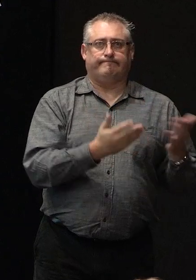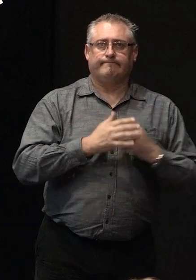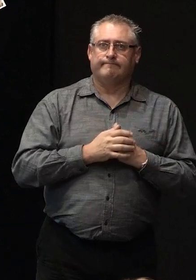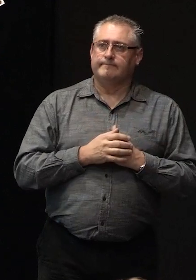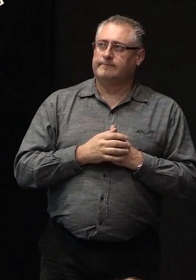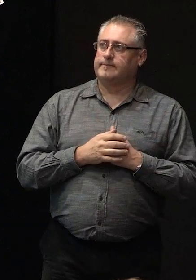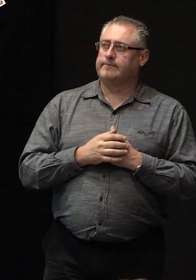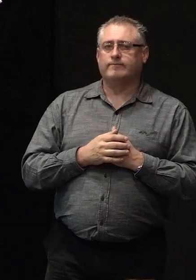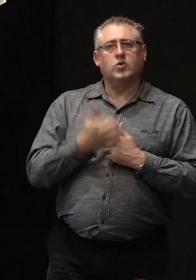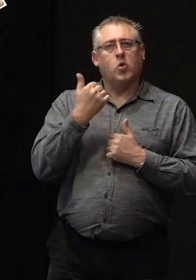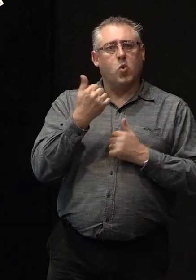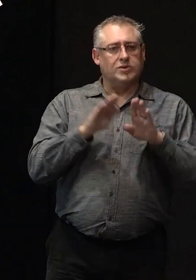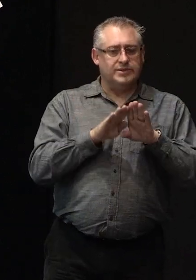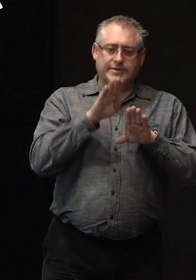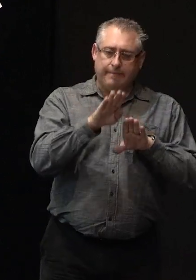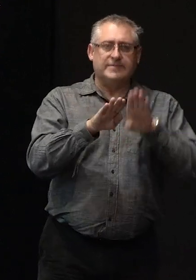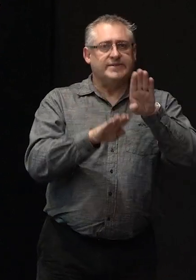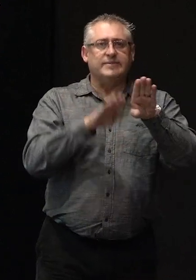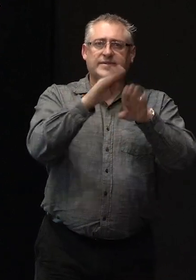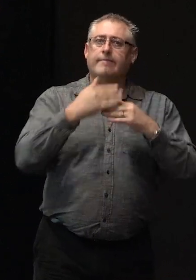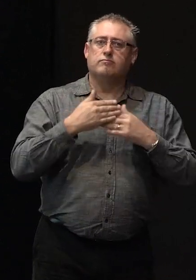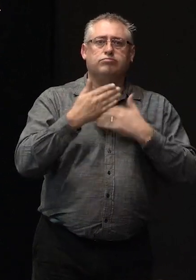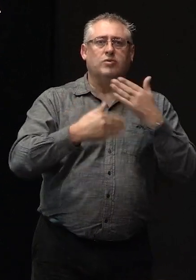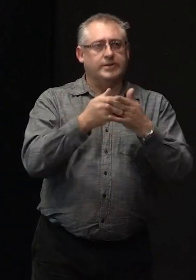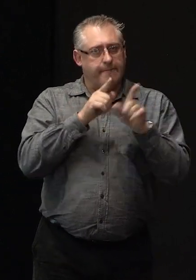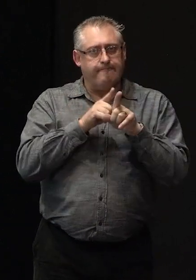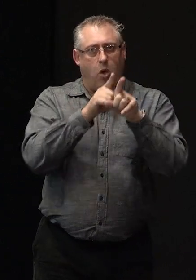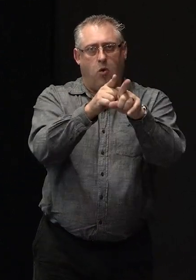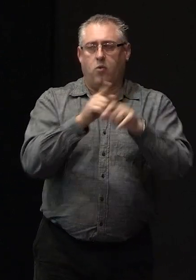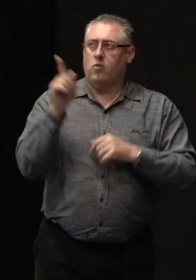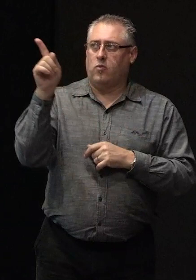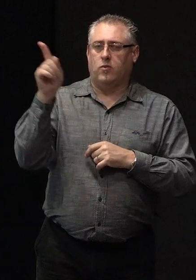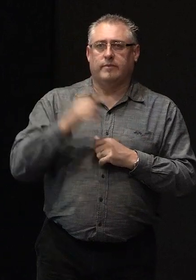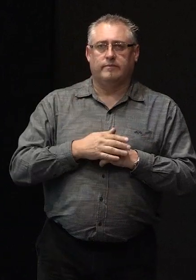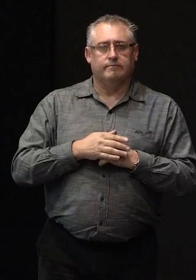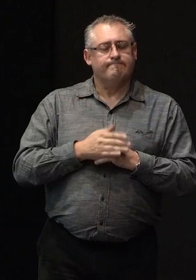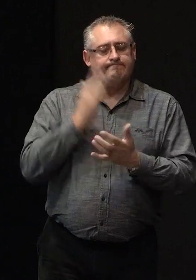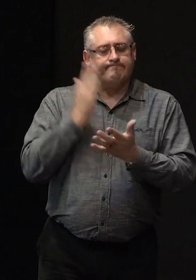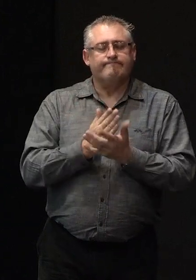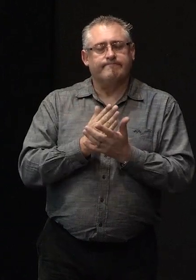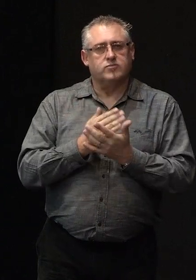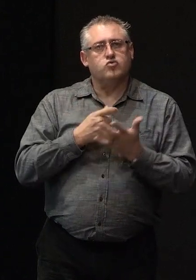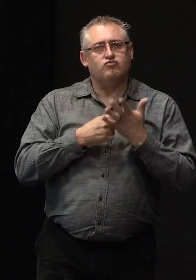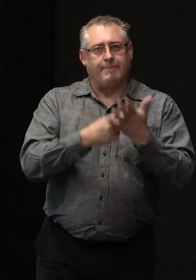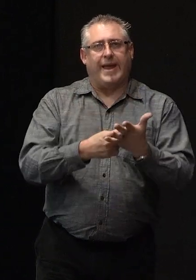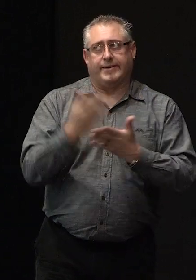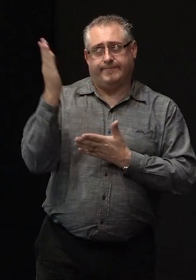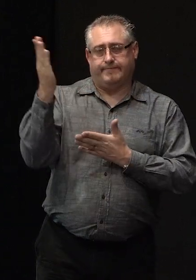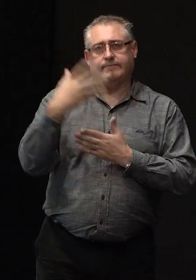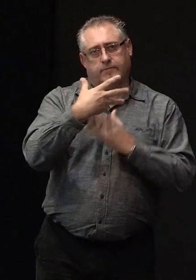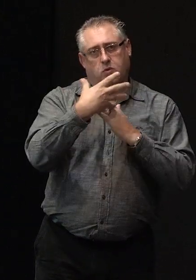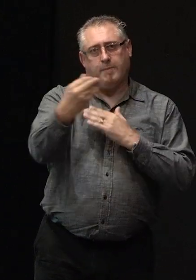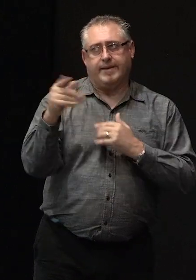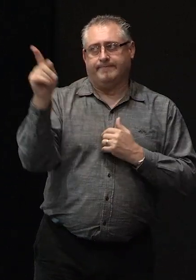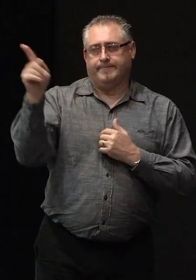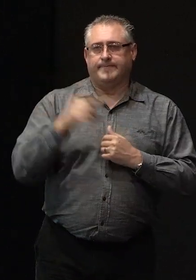it's a good step-by-step process to follow and I thoroughly recommend that you get a copy of